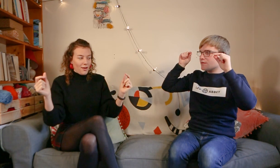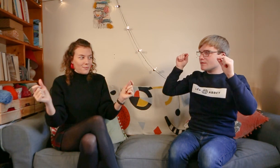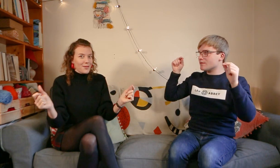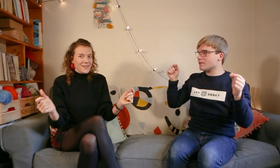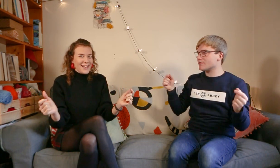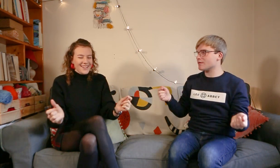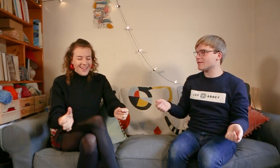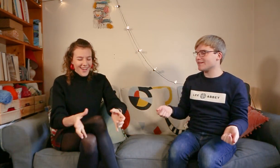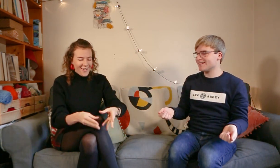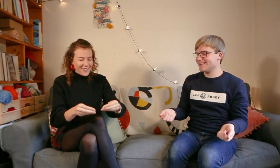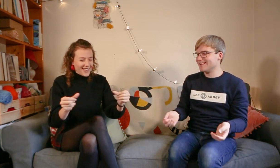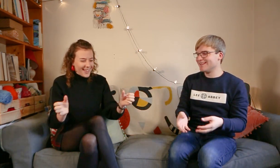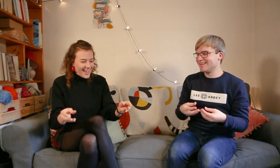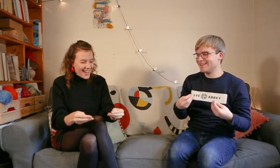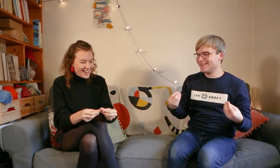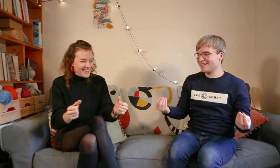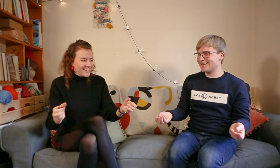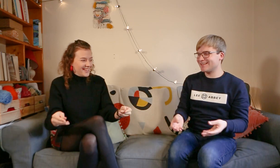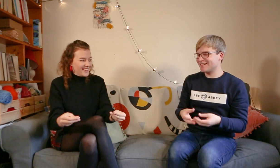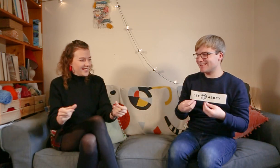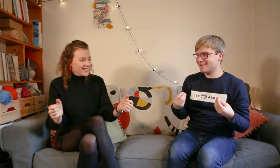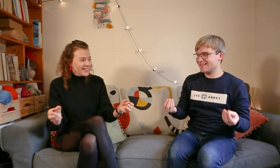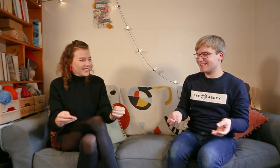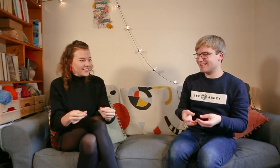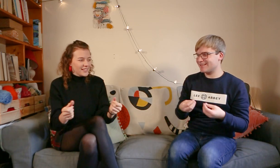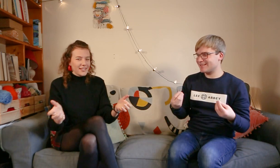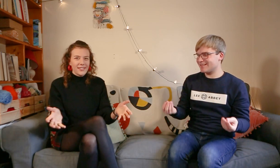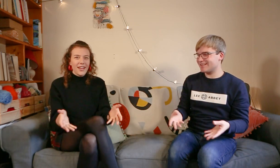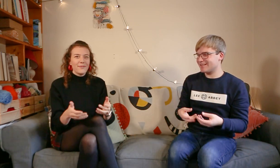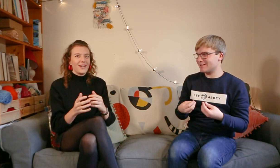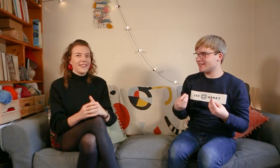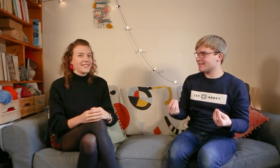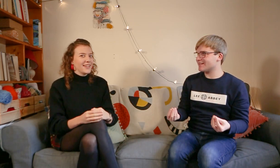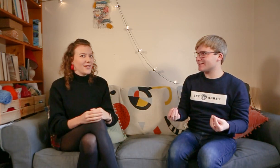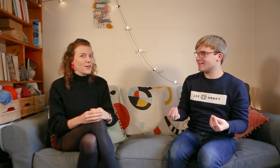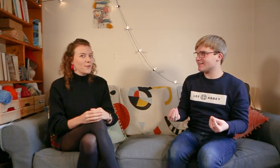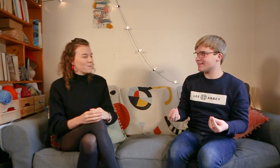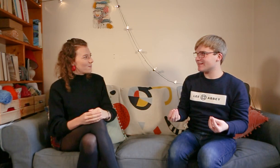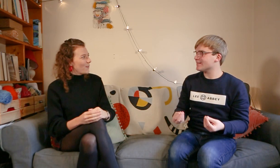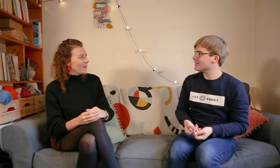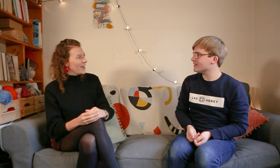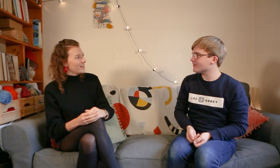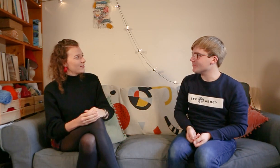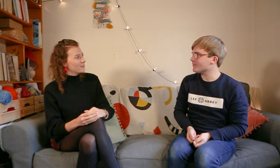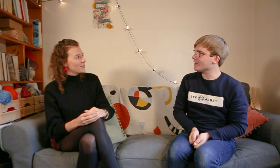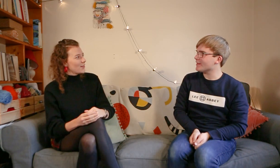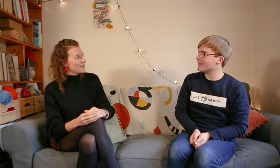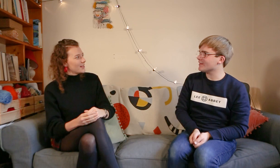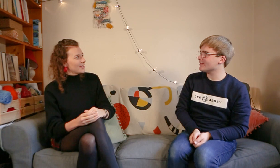I open them again. On the hay. Like this. Lovely. Okay. Do you want to go from the beginning?